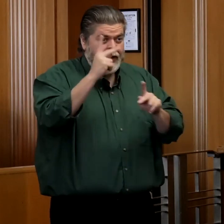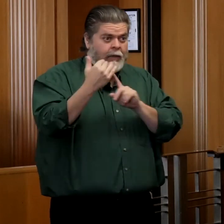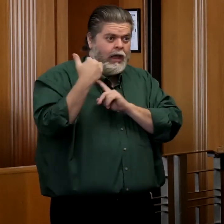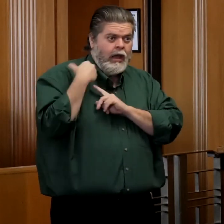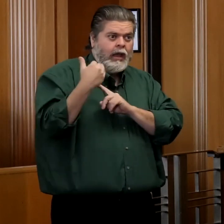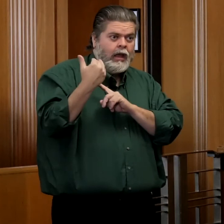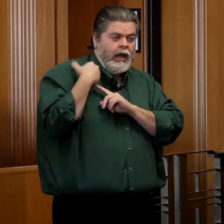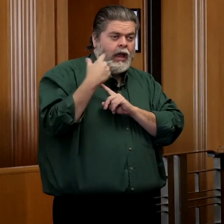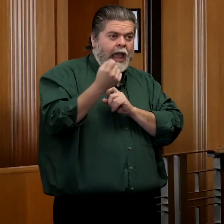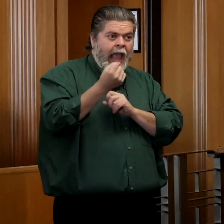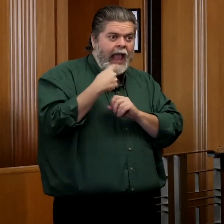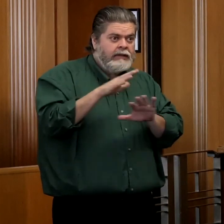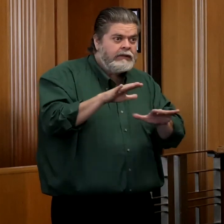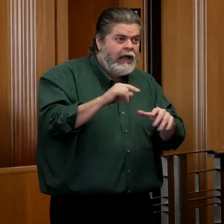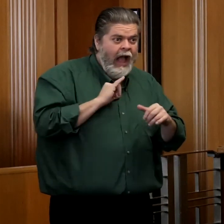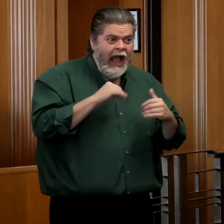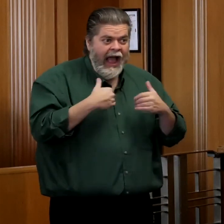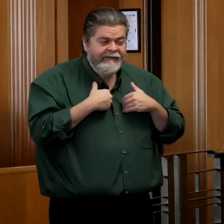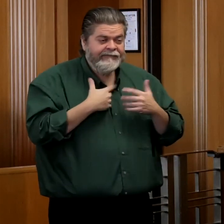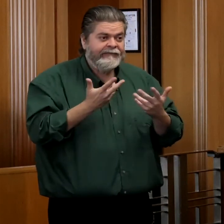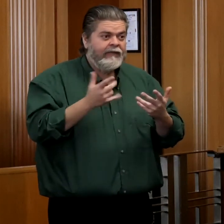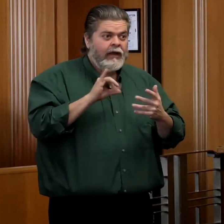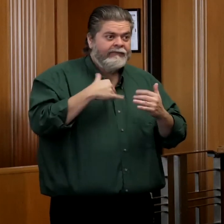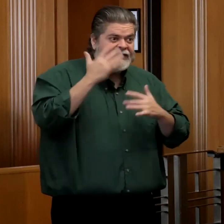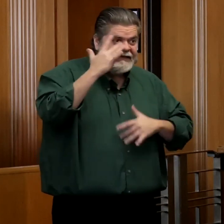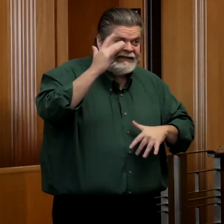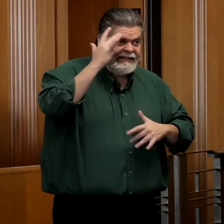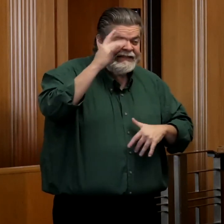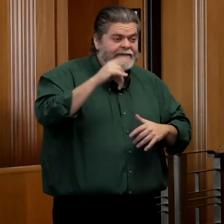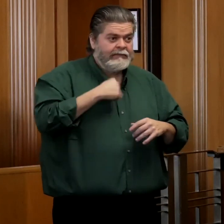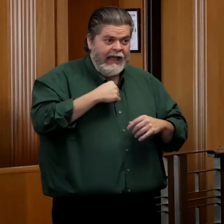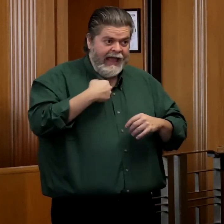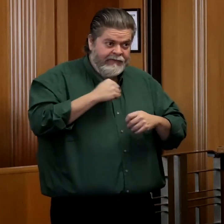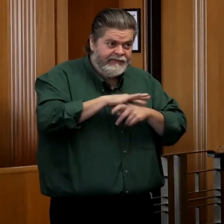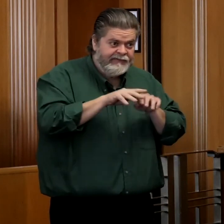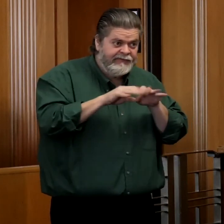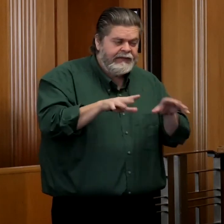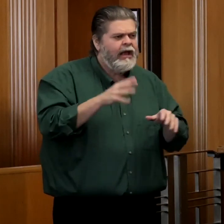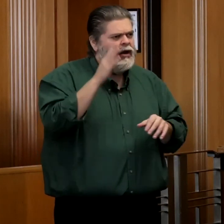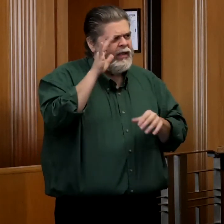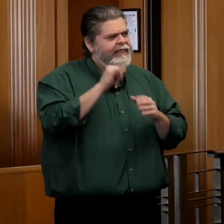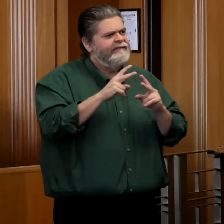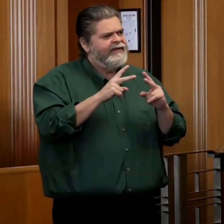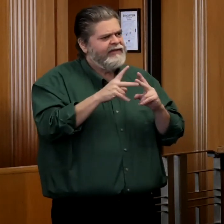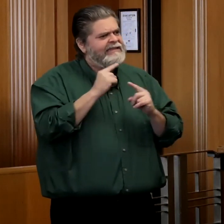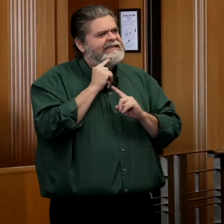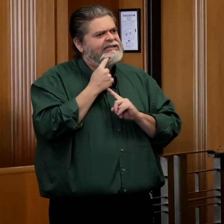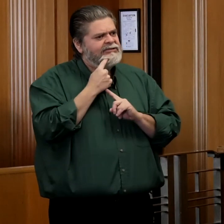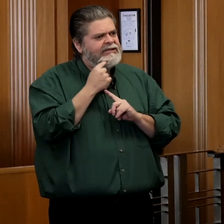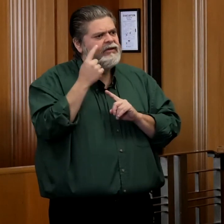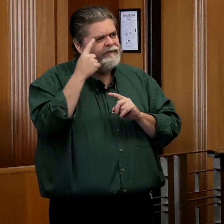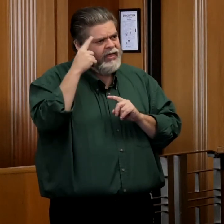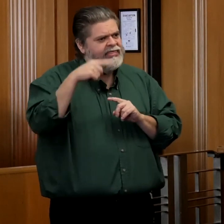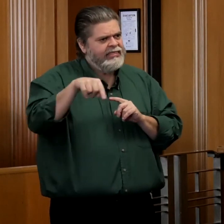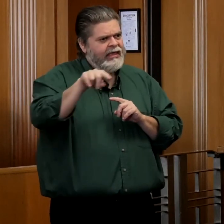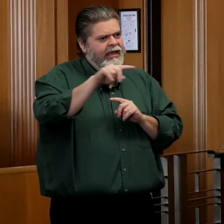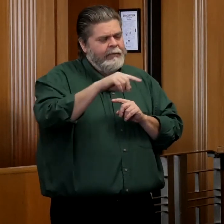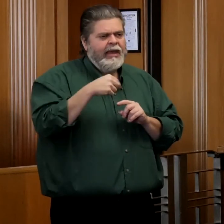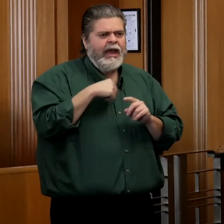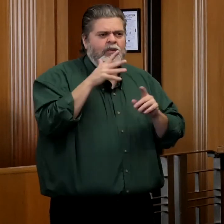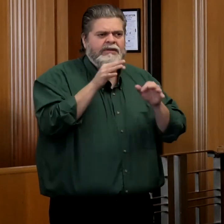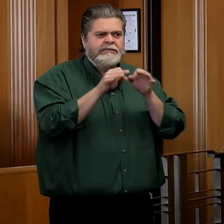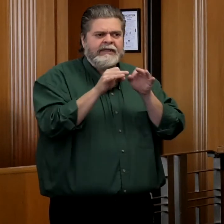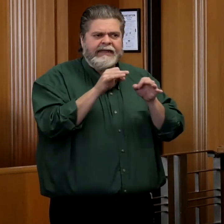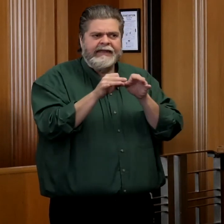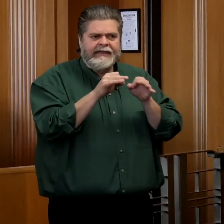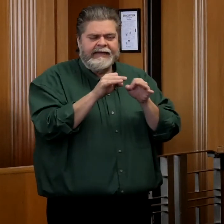with, unfortunately, illness due to the pandemic, which is, of course, very serious. And we'll get into just a little